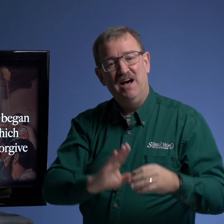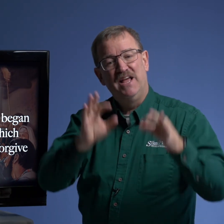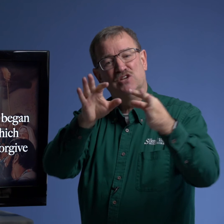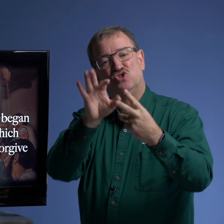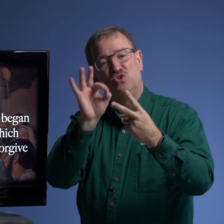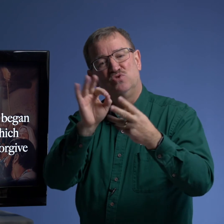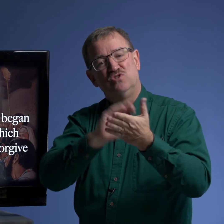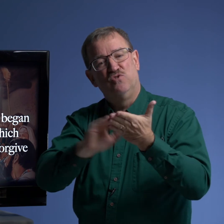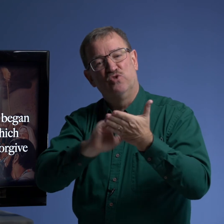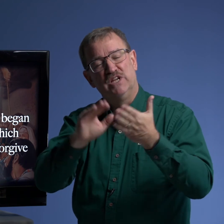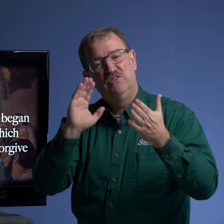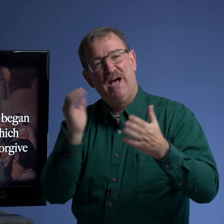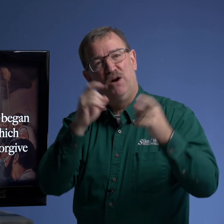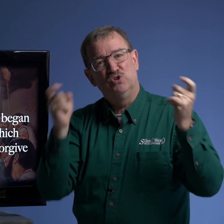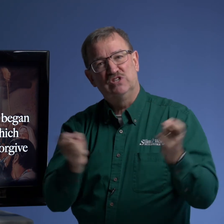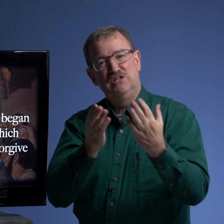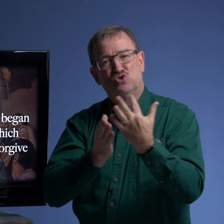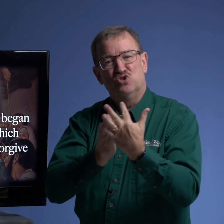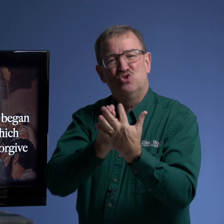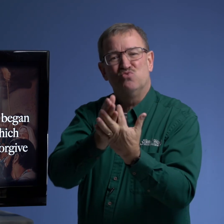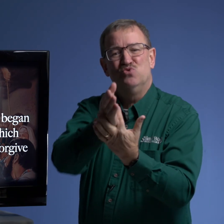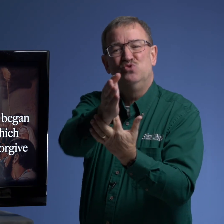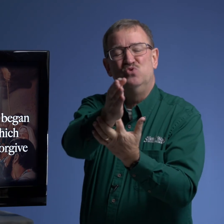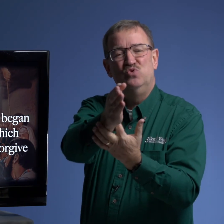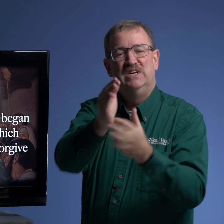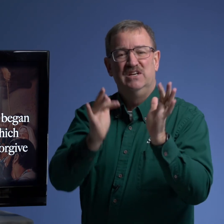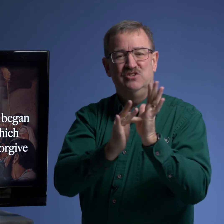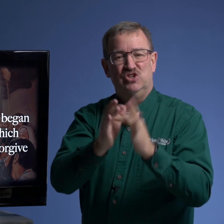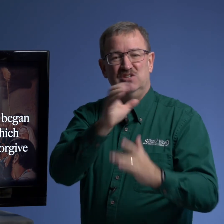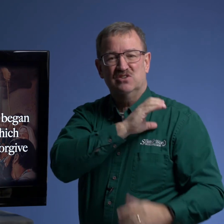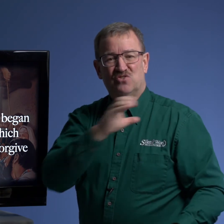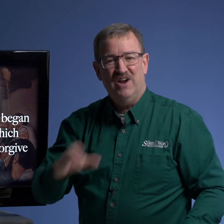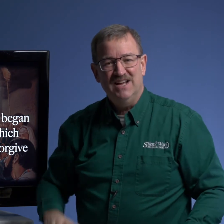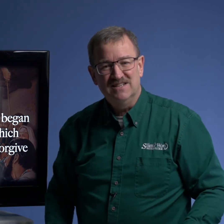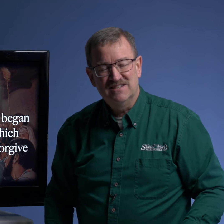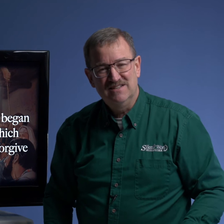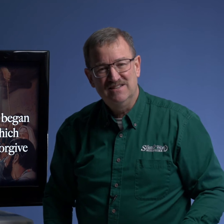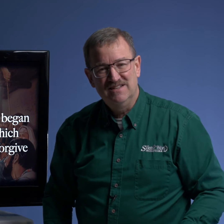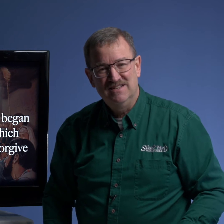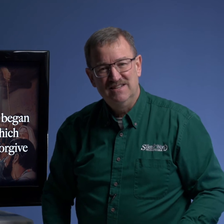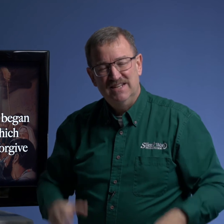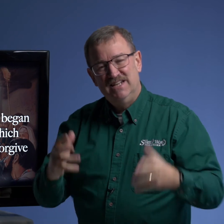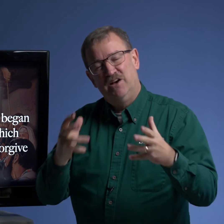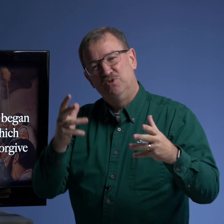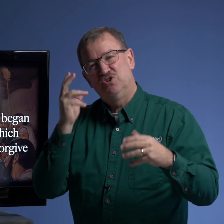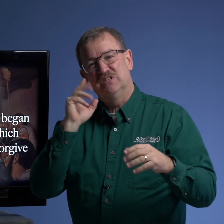has chosen to forgive our sins through jesus christ now i want you to